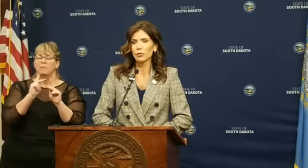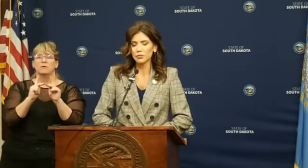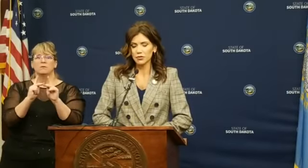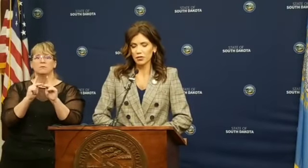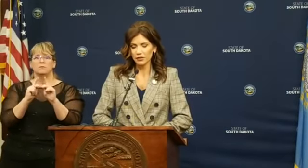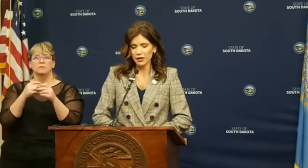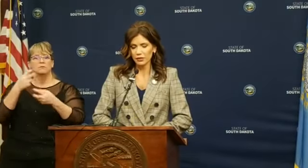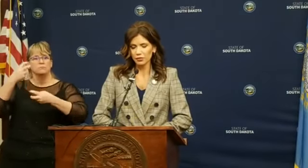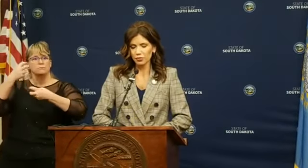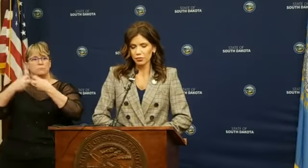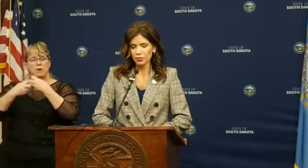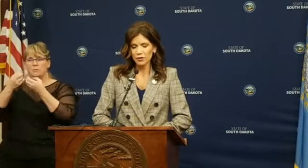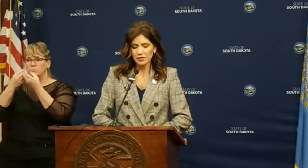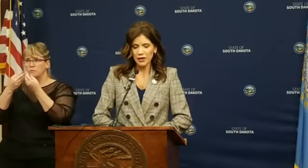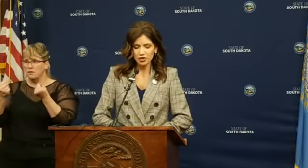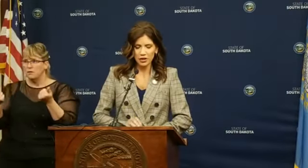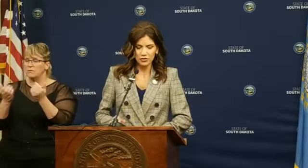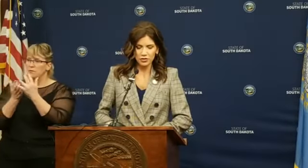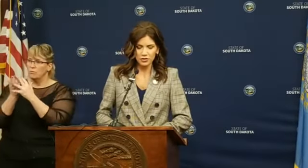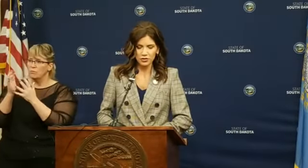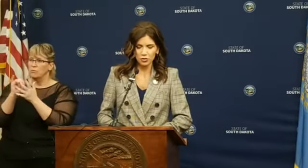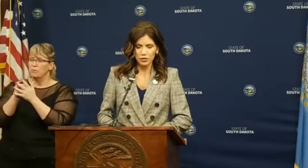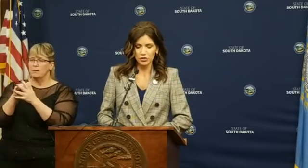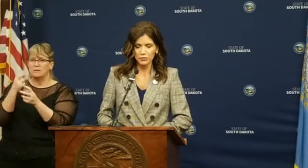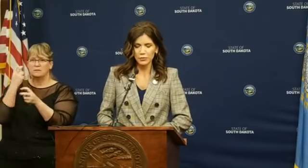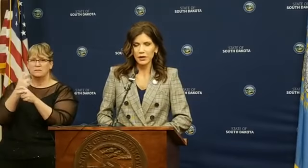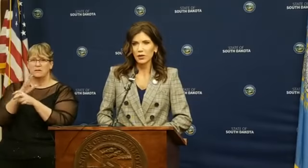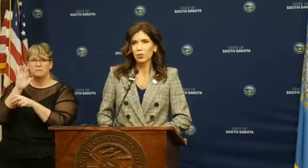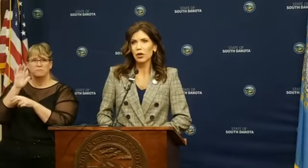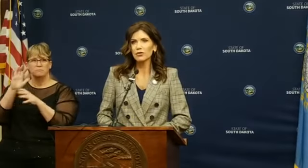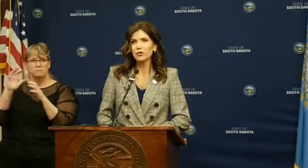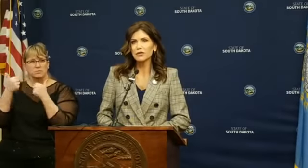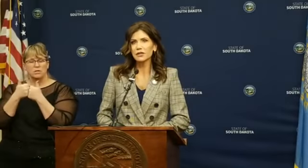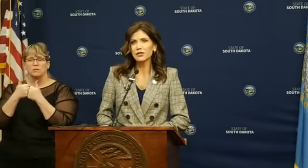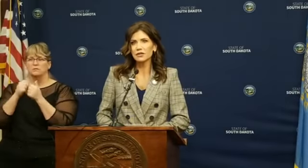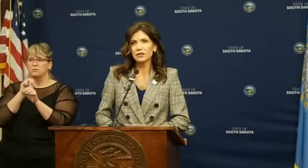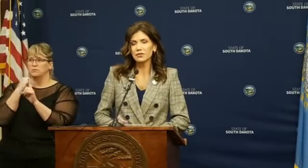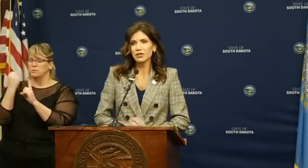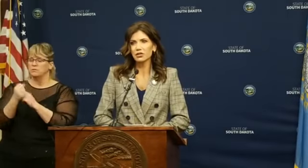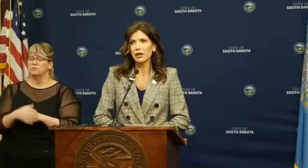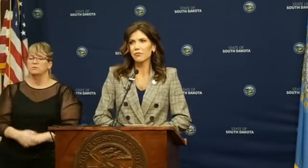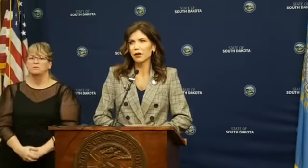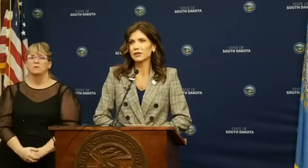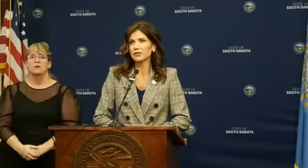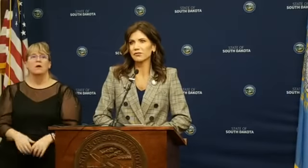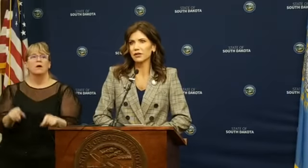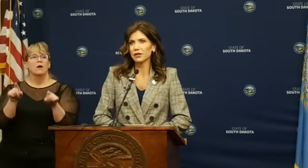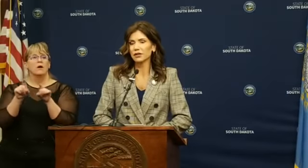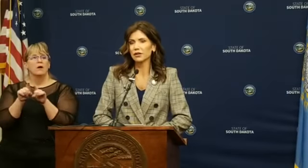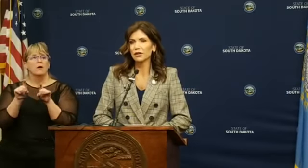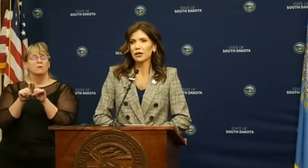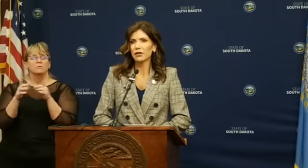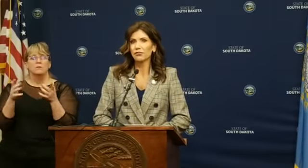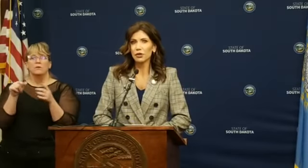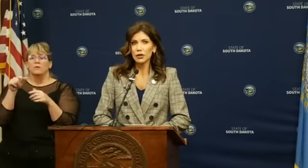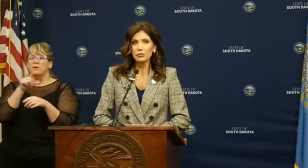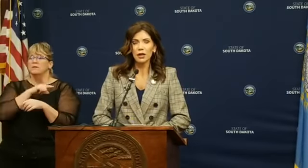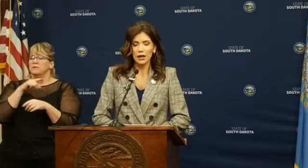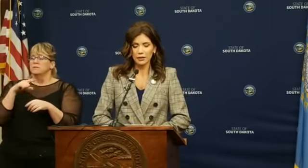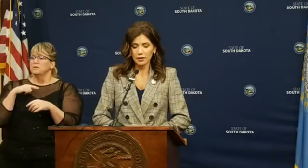problem-solve and get through that challenging situation. We also, this legislative session, have been defending freedom